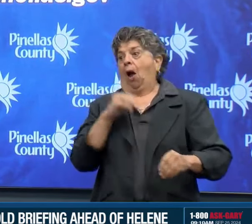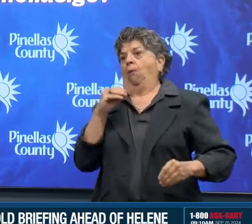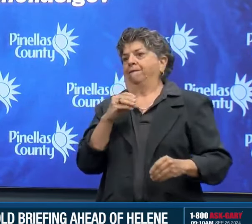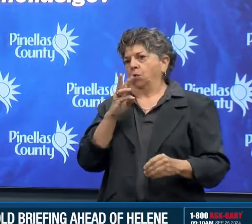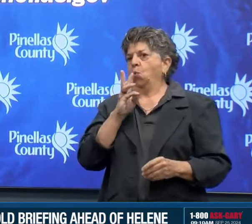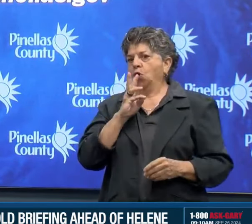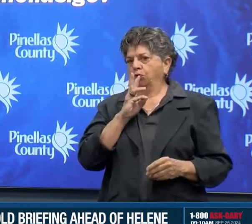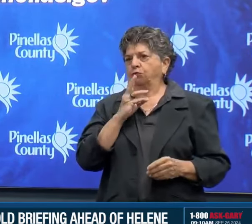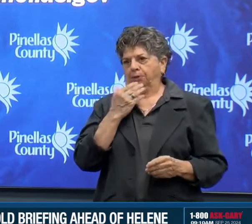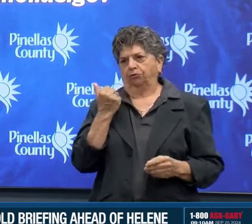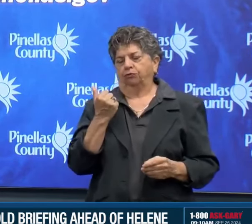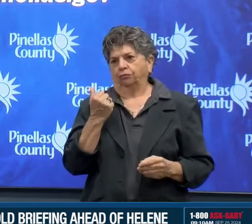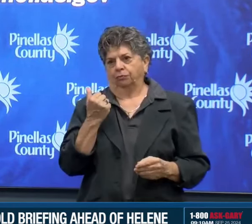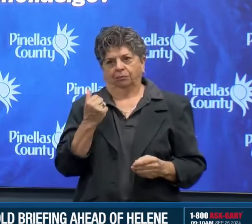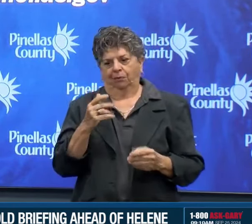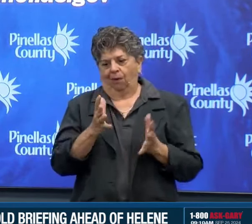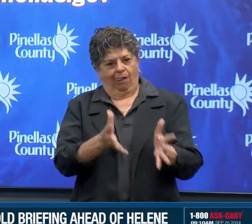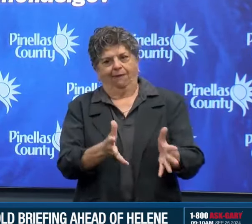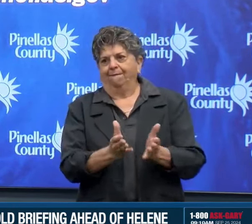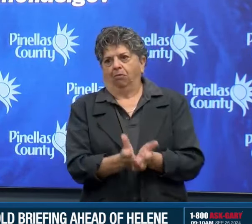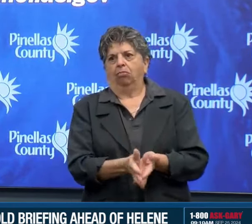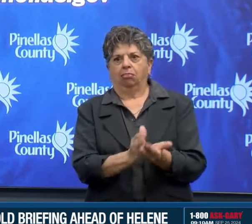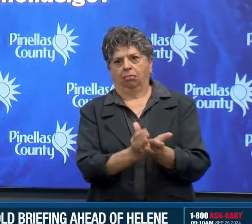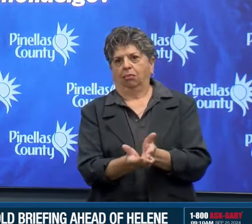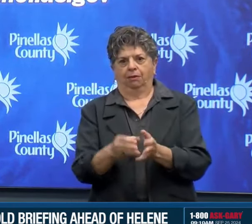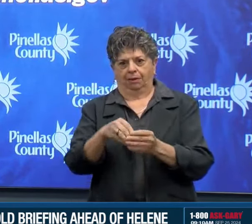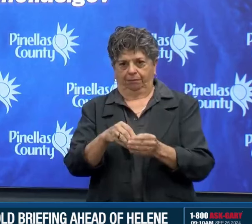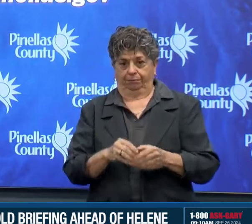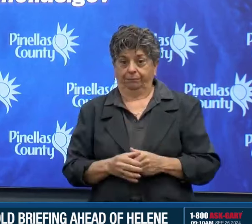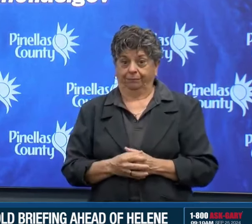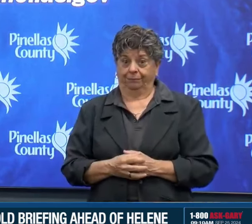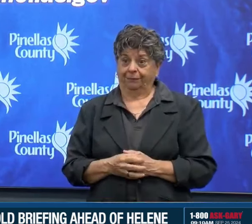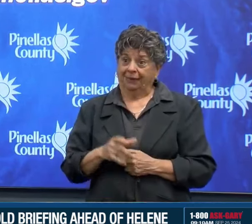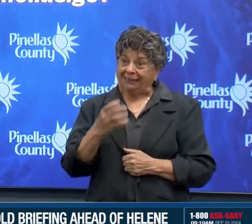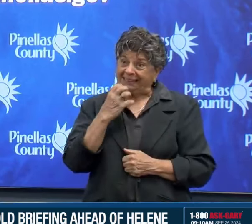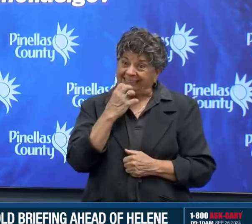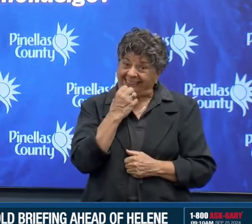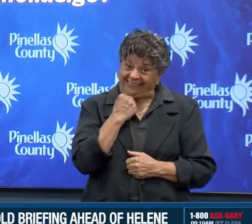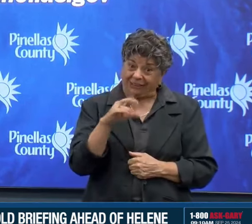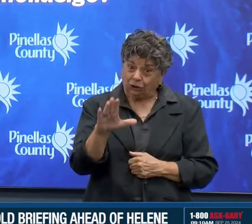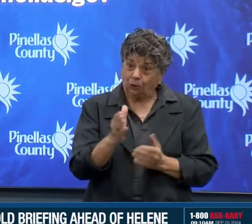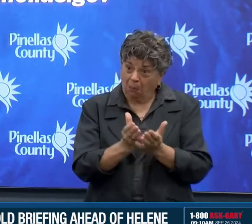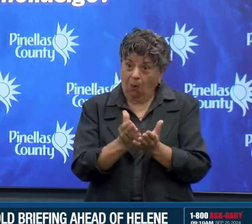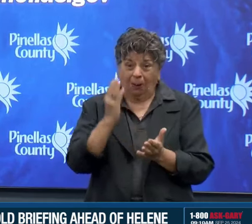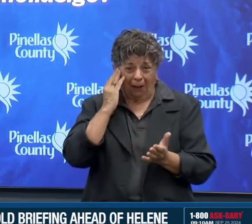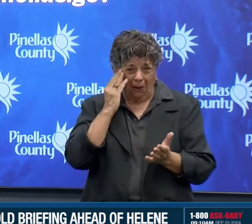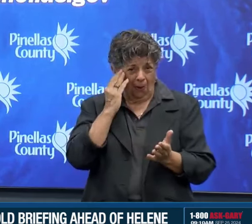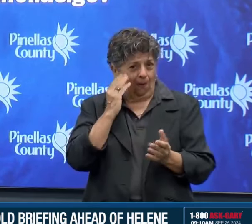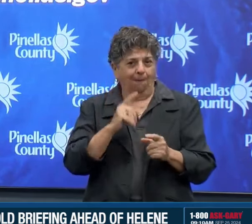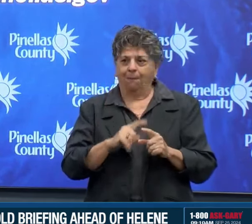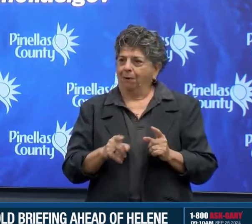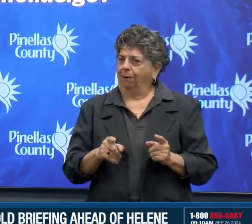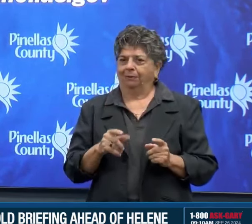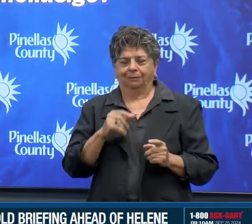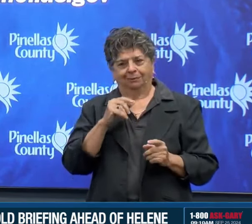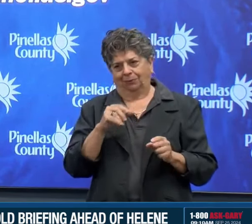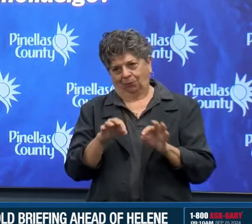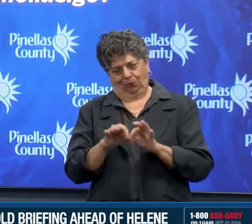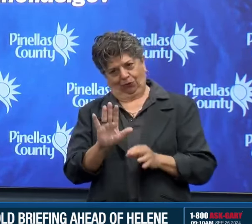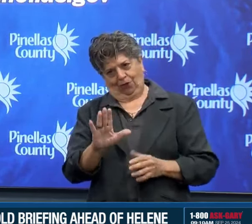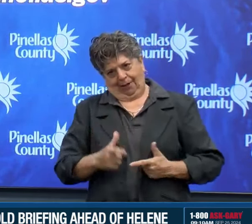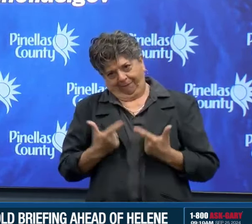valuable your boat is to you, it's not worth your life. Please do not ride out this storm on your boat.